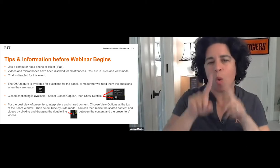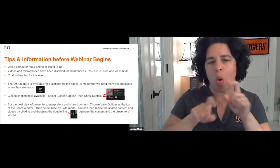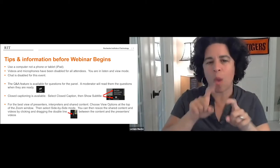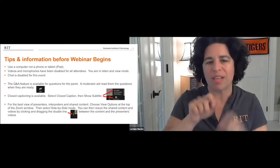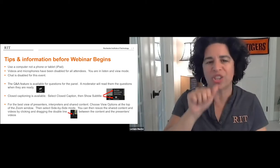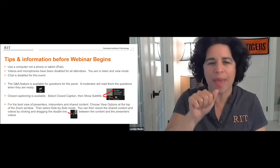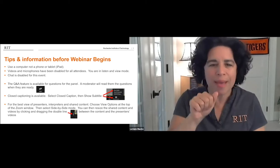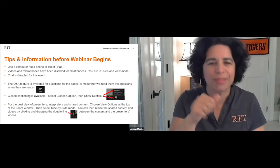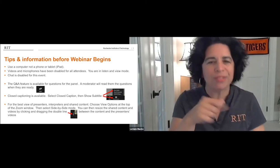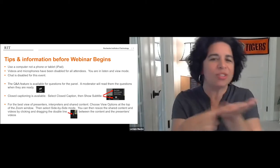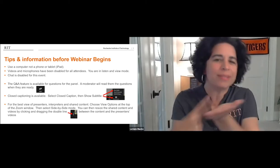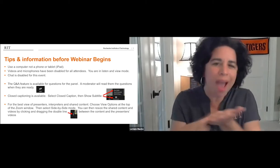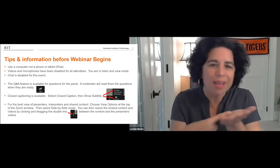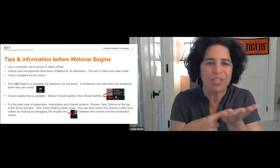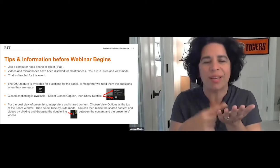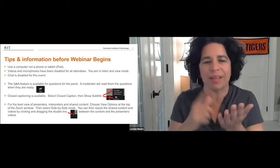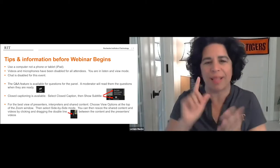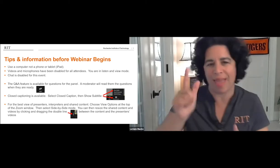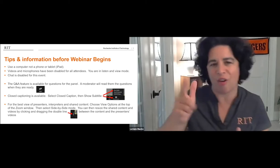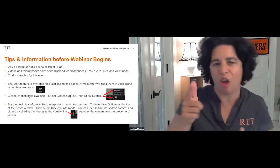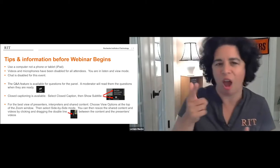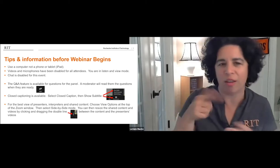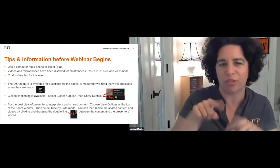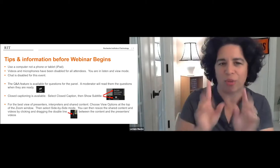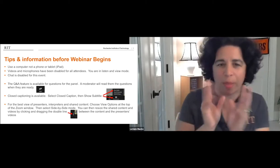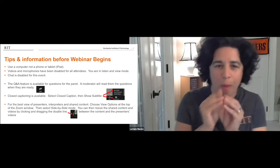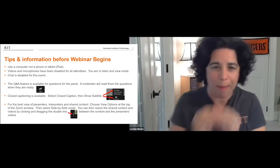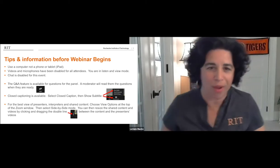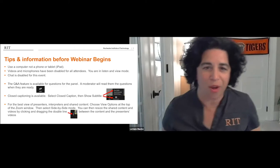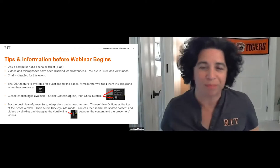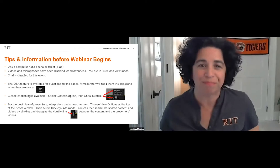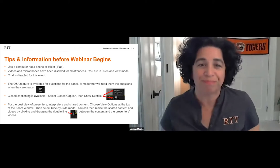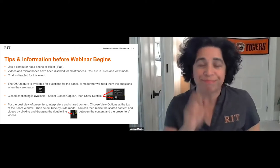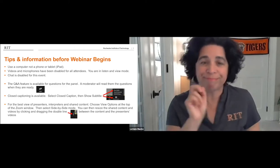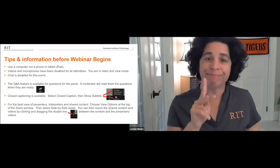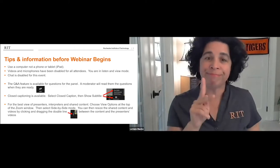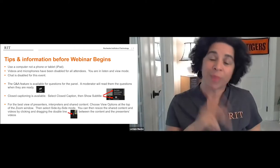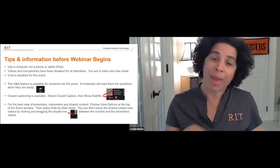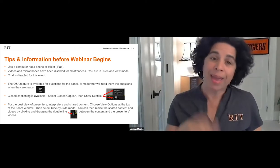experiences, and then we'll open everything up to questions and answers a little bit later on during the webinar.